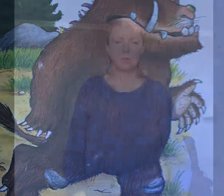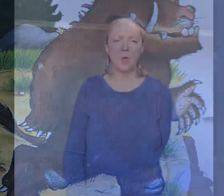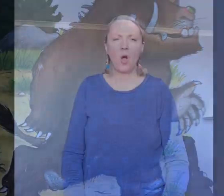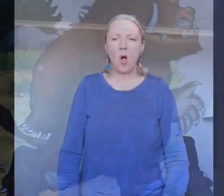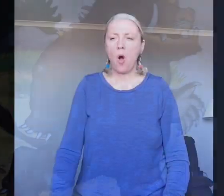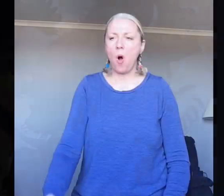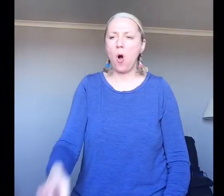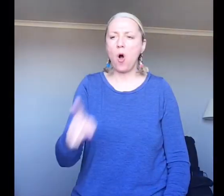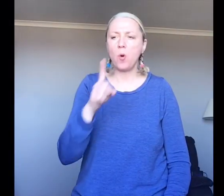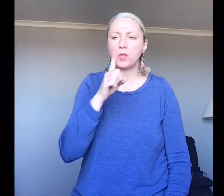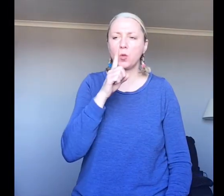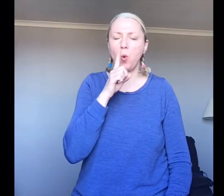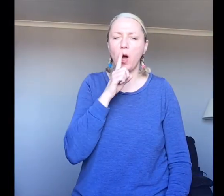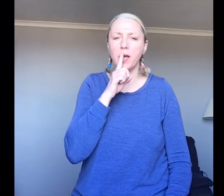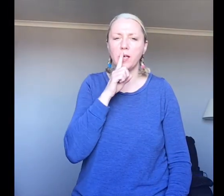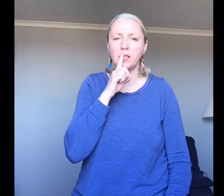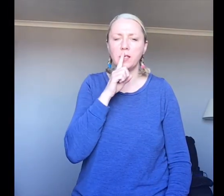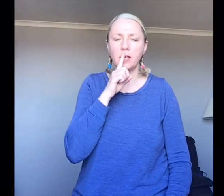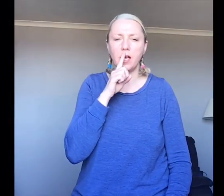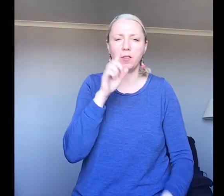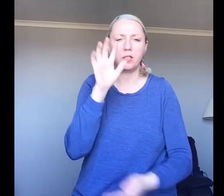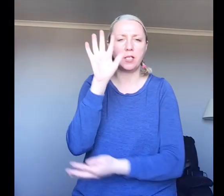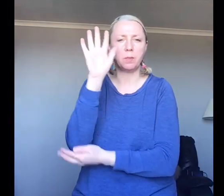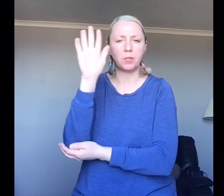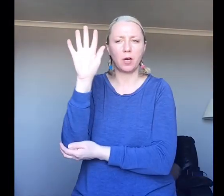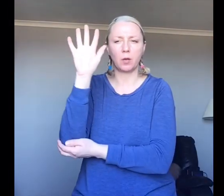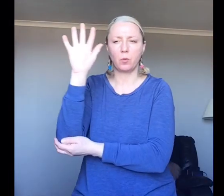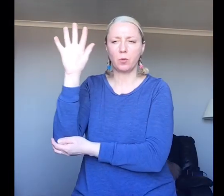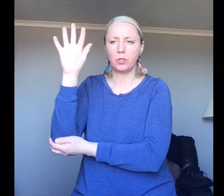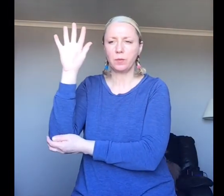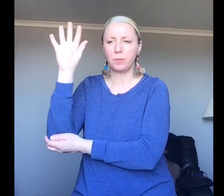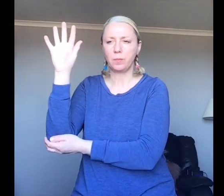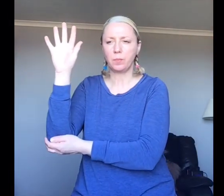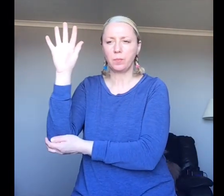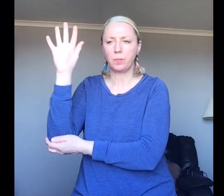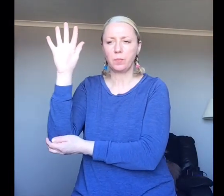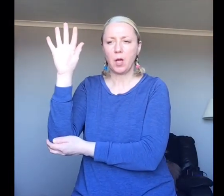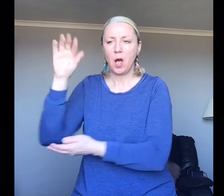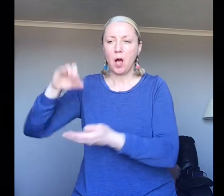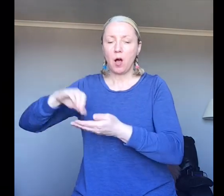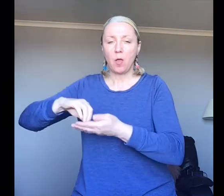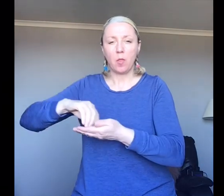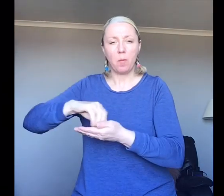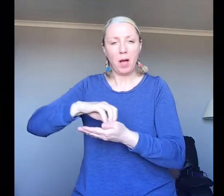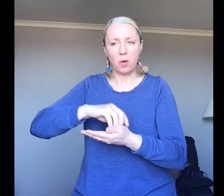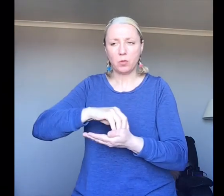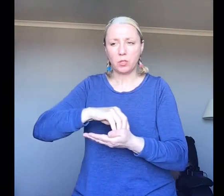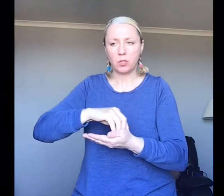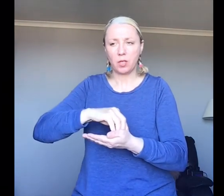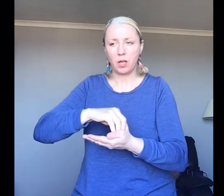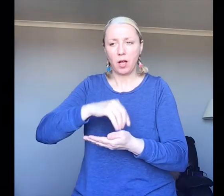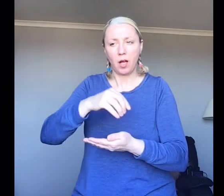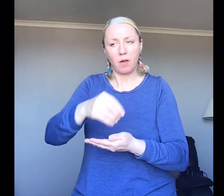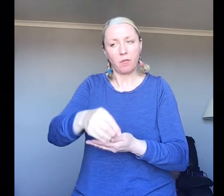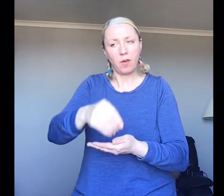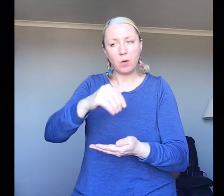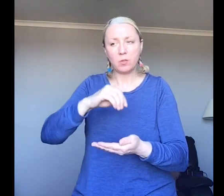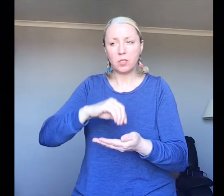All was quiet in the deep dark wood. The mouse found a